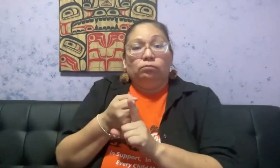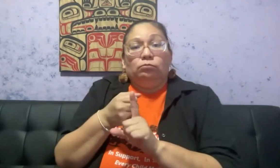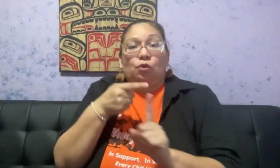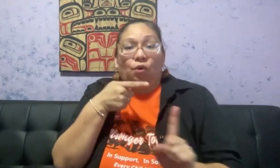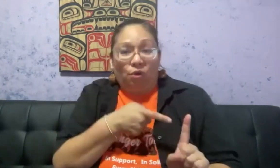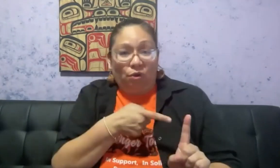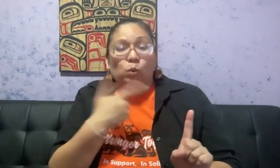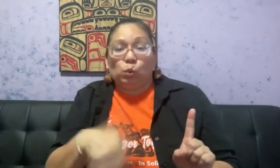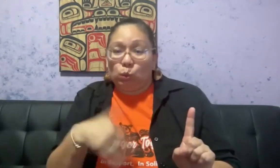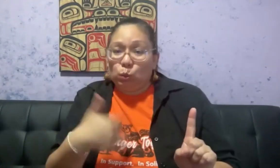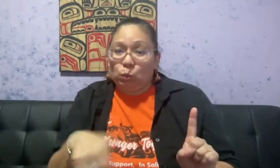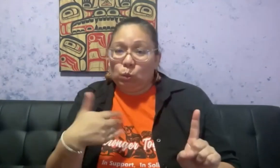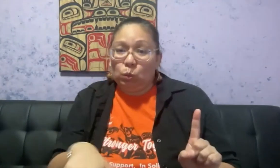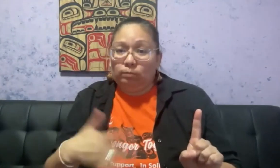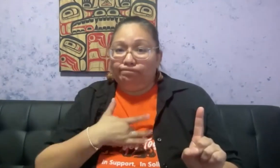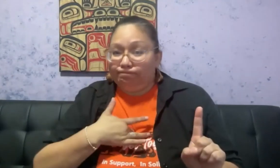This impacted Phyllis immensely.